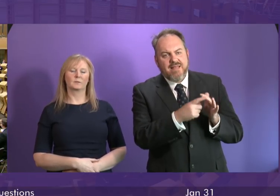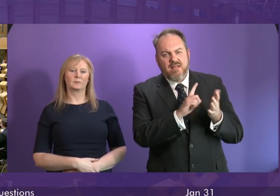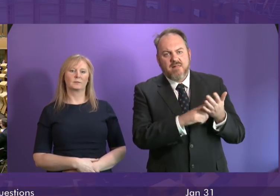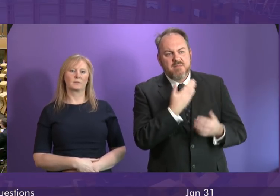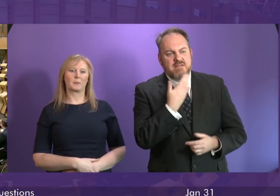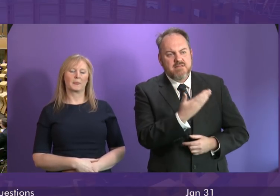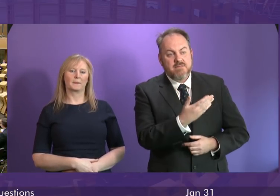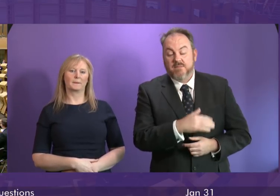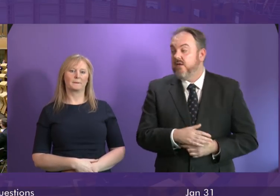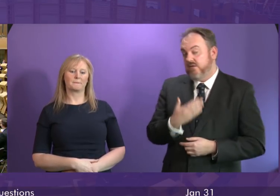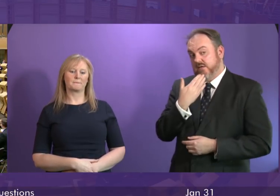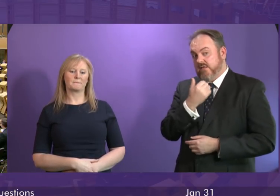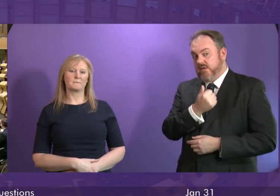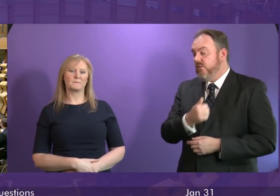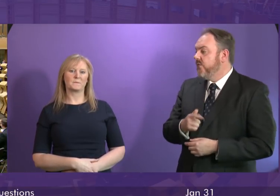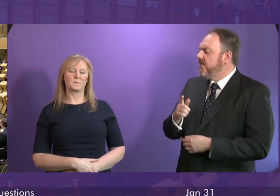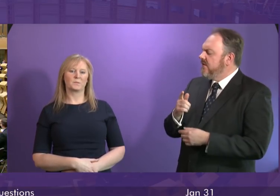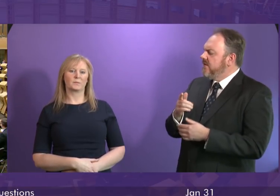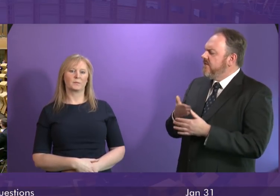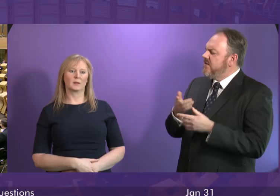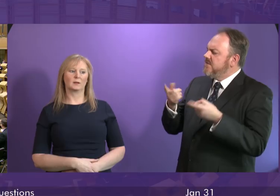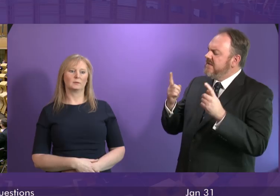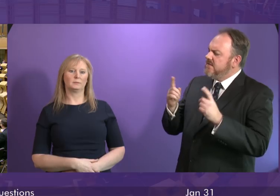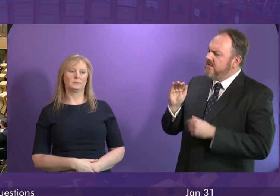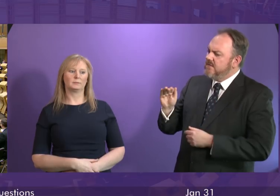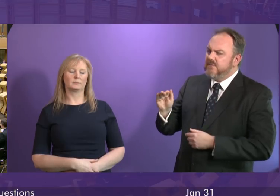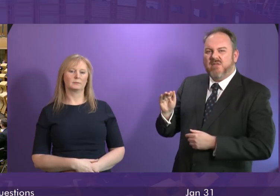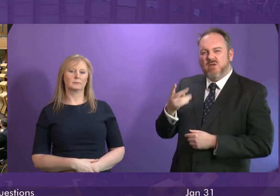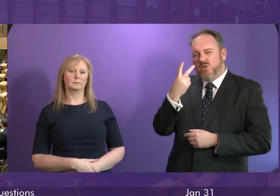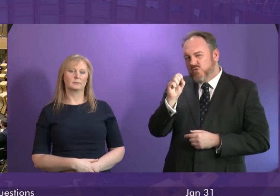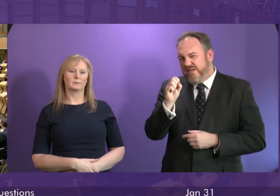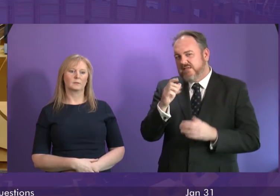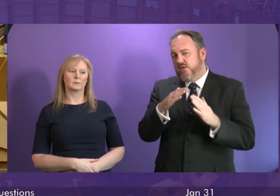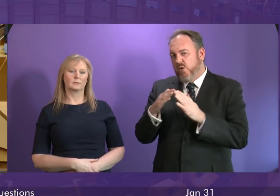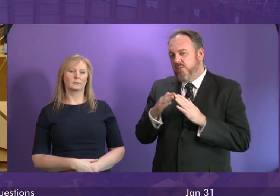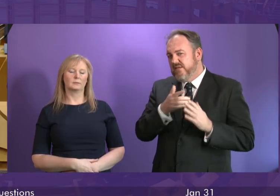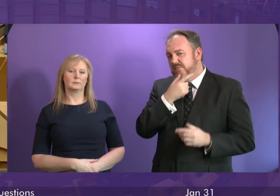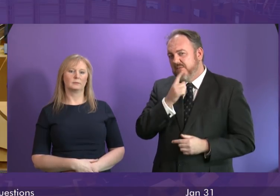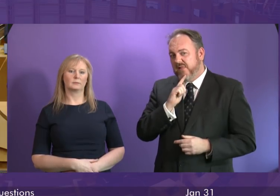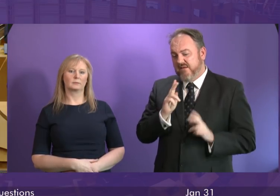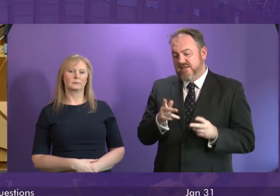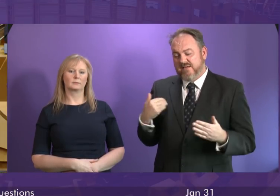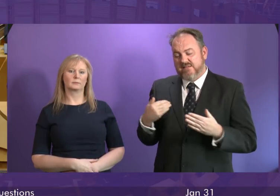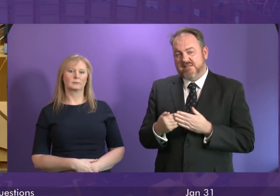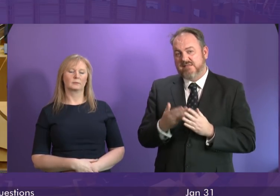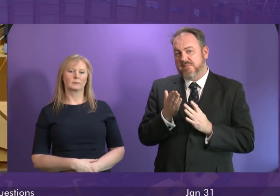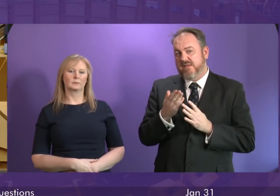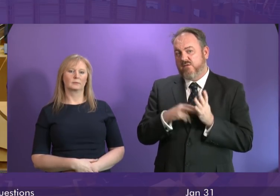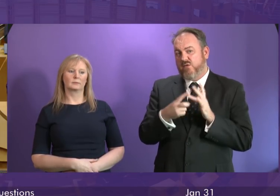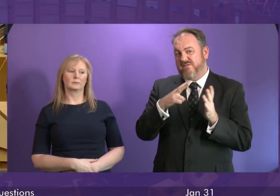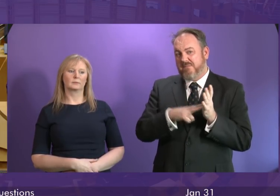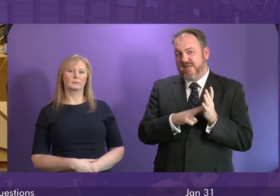McGregor thank you first minister over 20 homeless people have died since mid-November in Glasgow